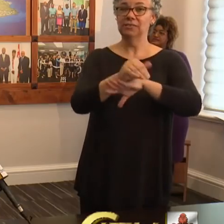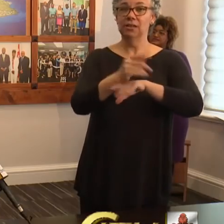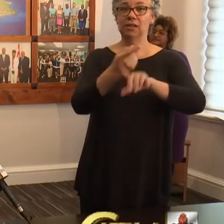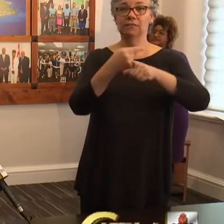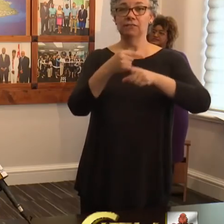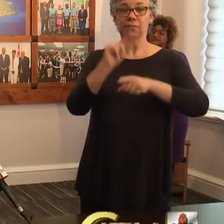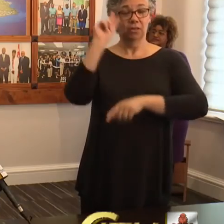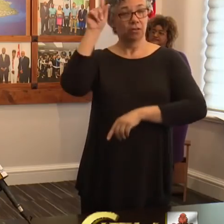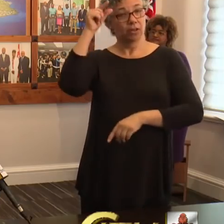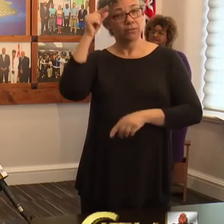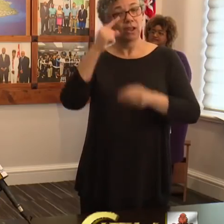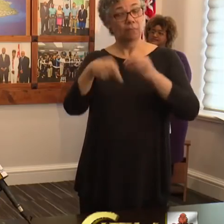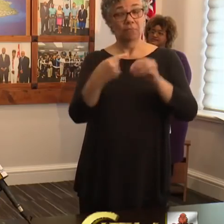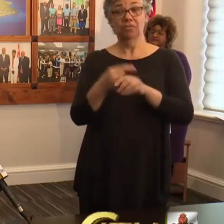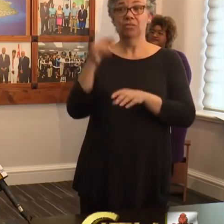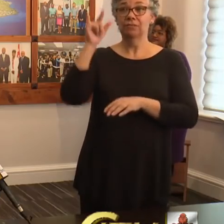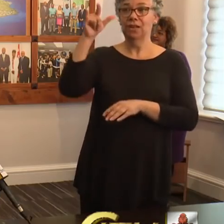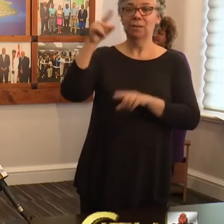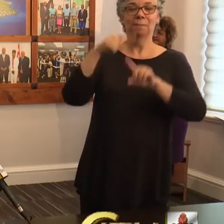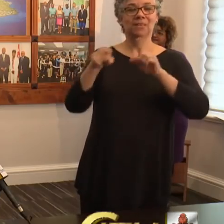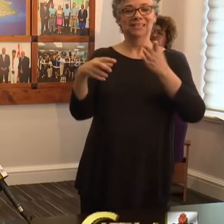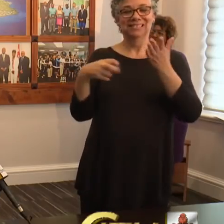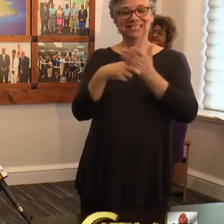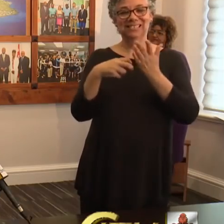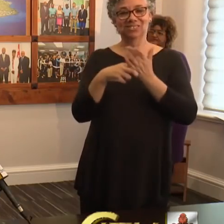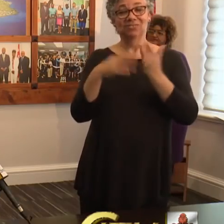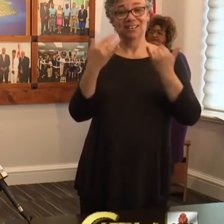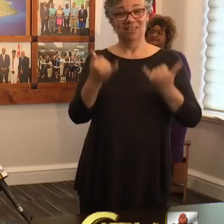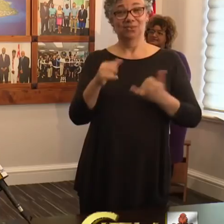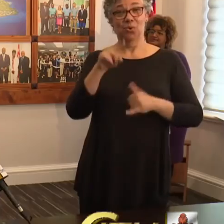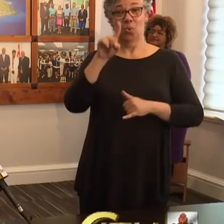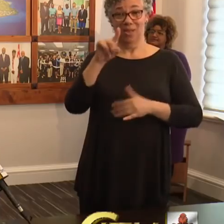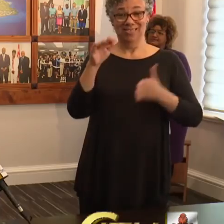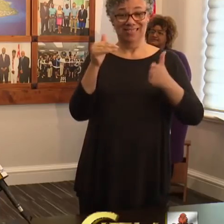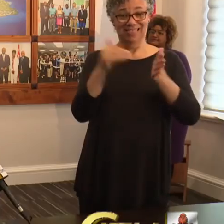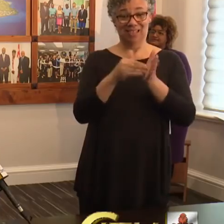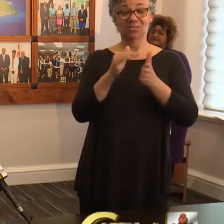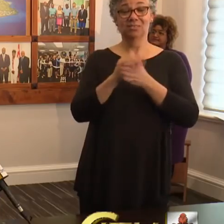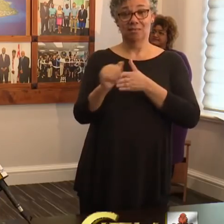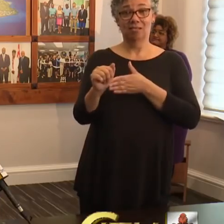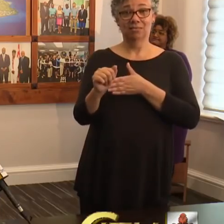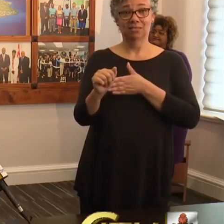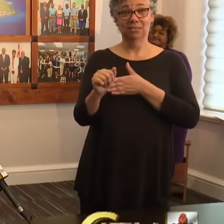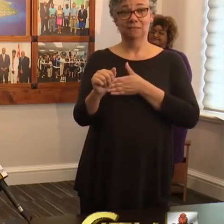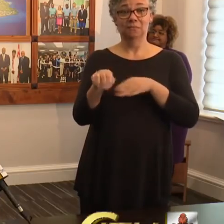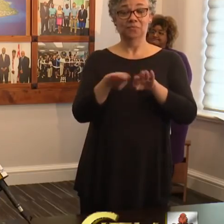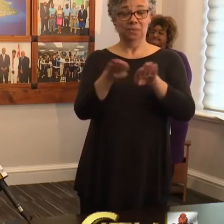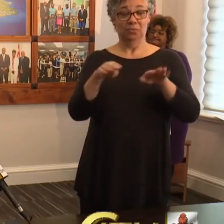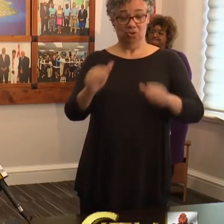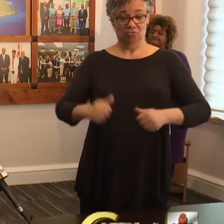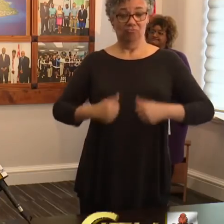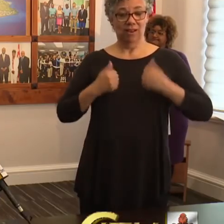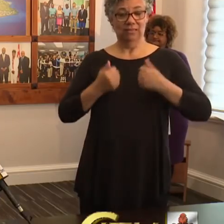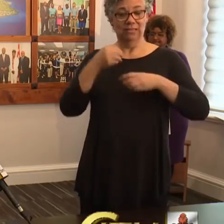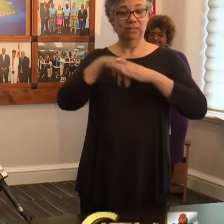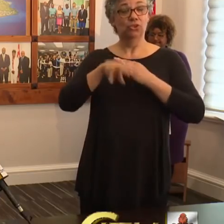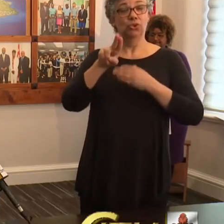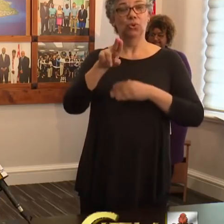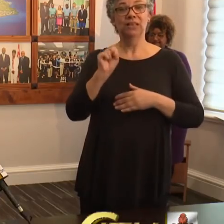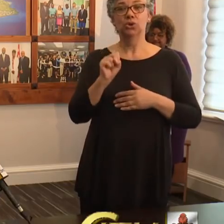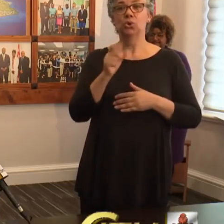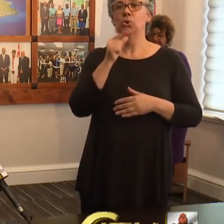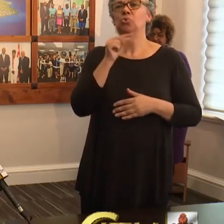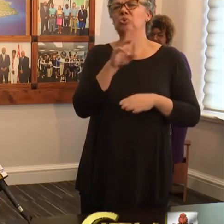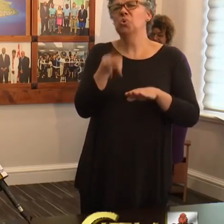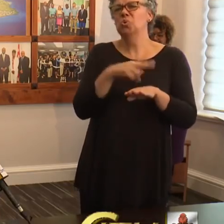this charter flight. However, tickets are currently priced at $1,000. Bermuda residents in the United States who